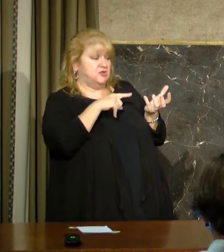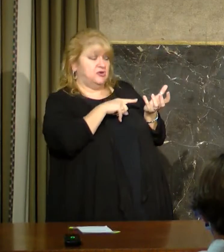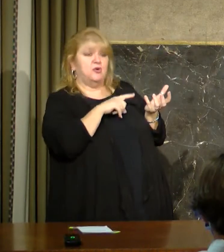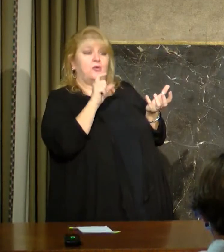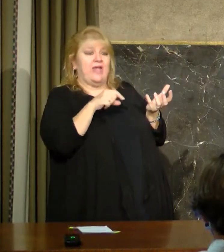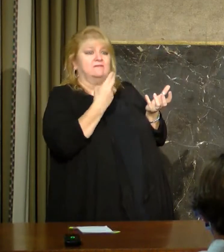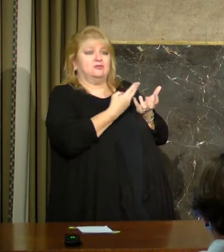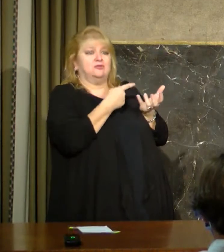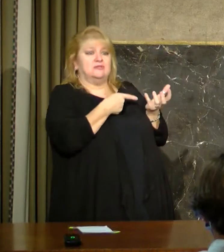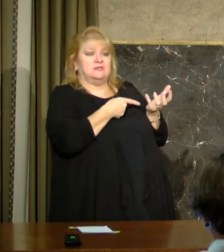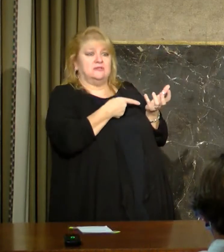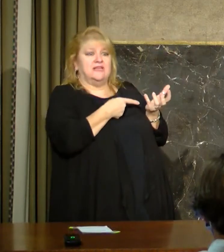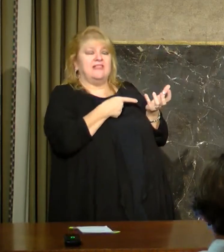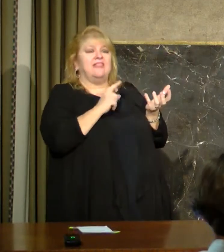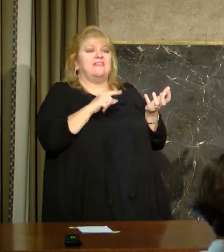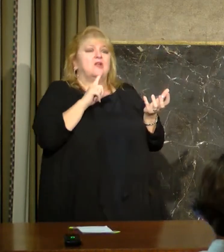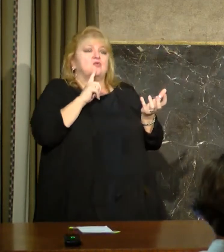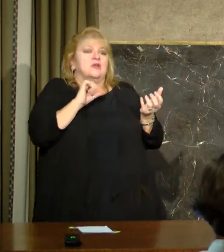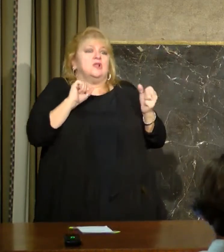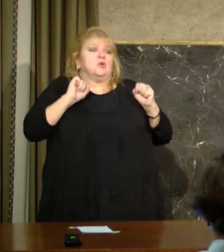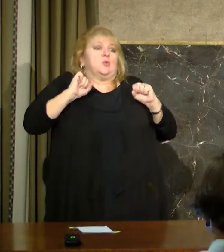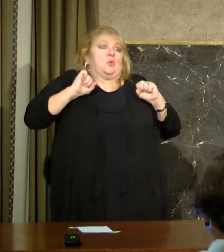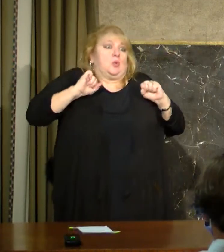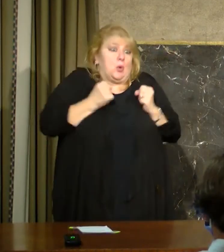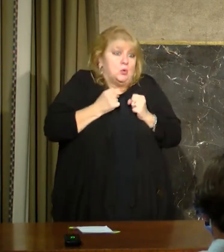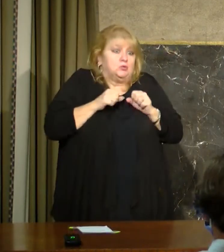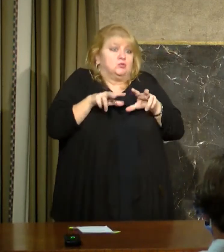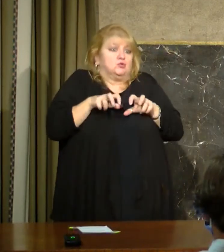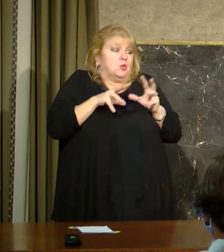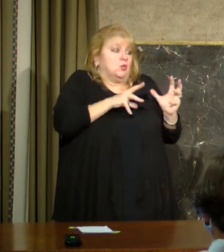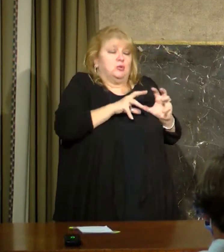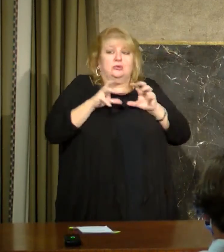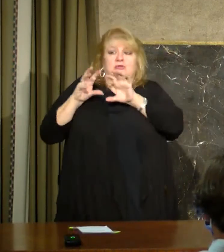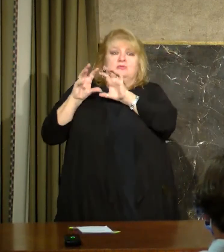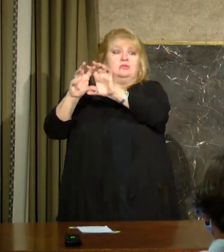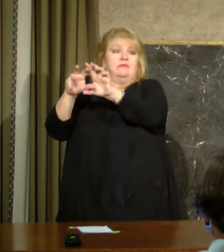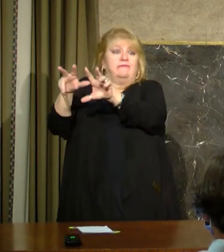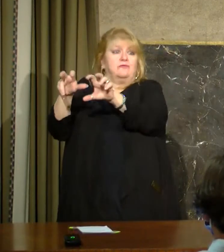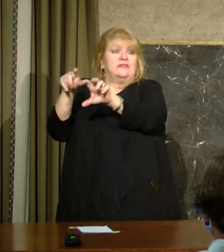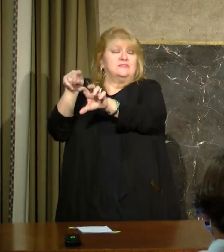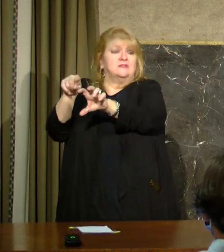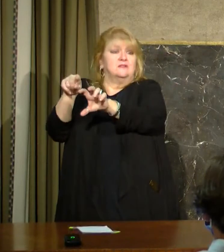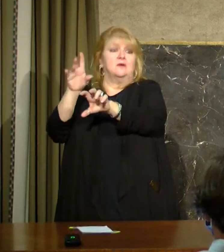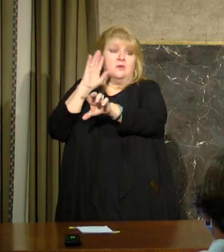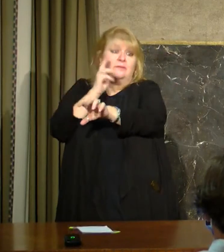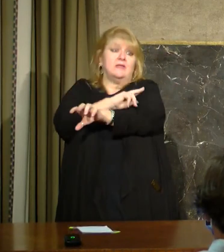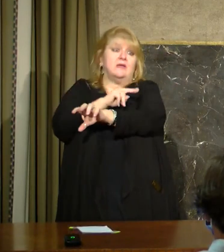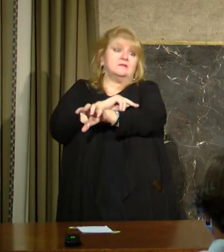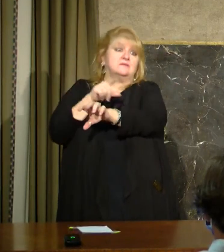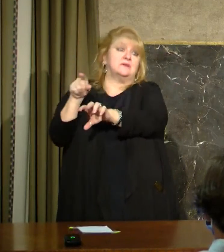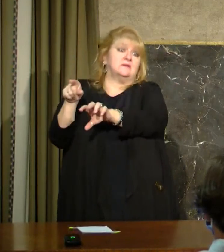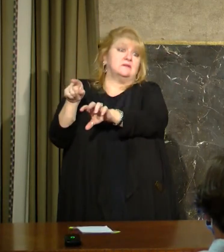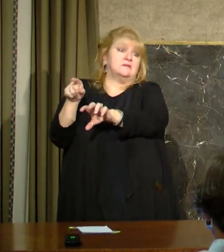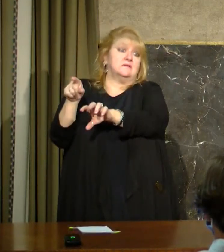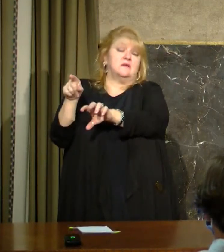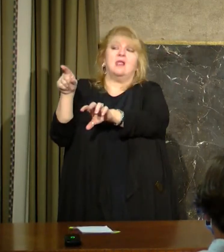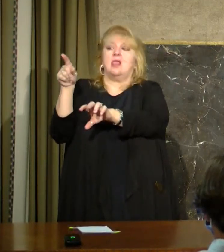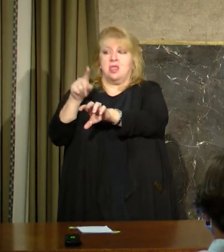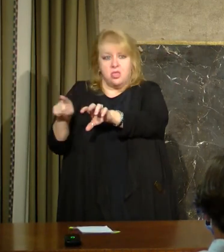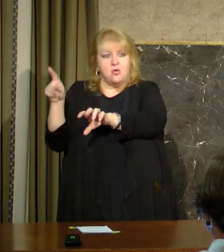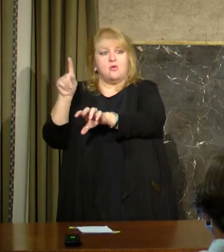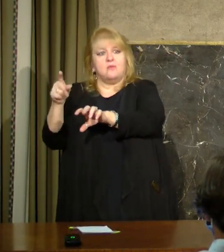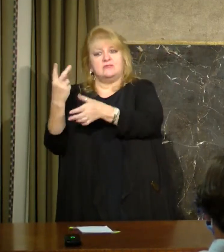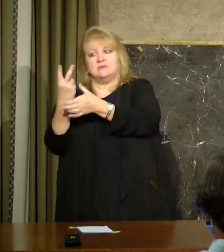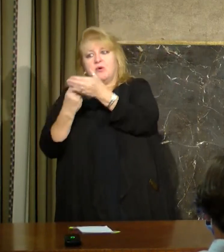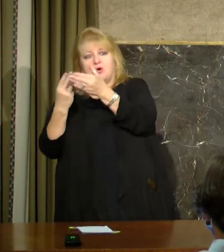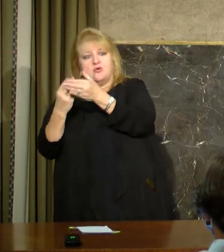requirements will drive us to our hospital partners as being those people that we're going to have to partner with